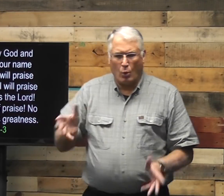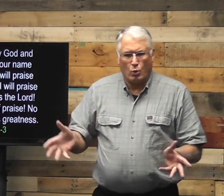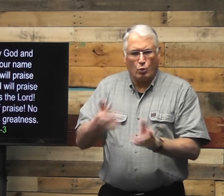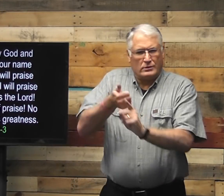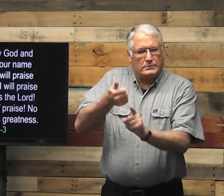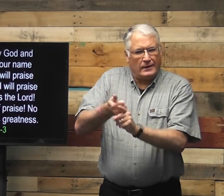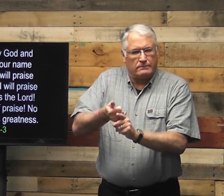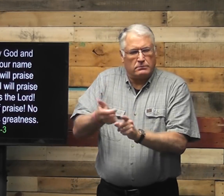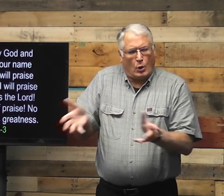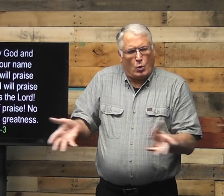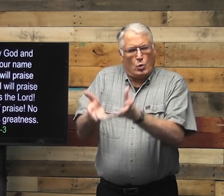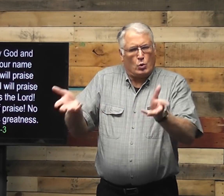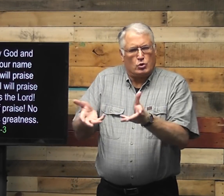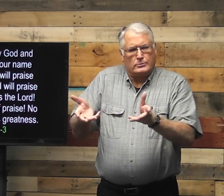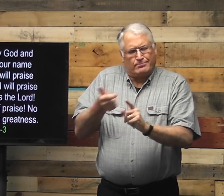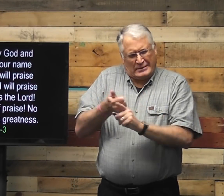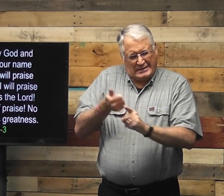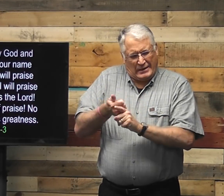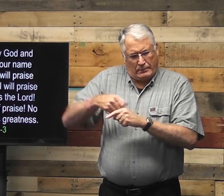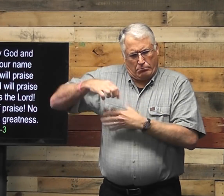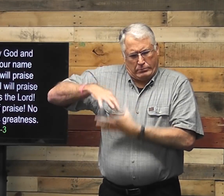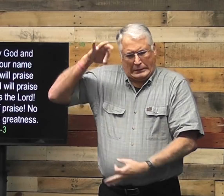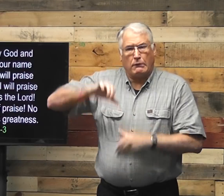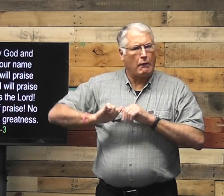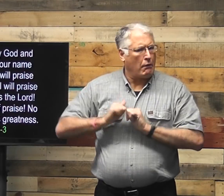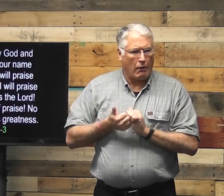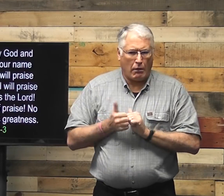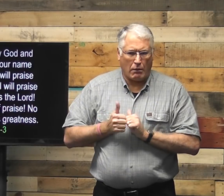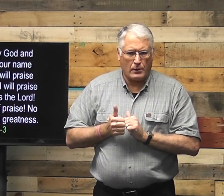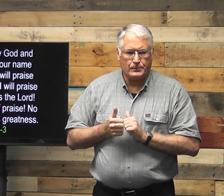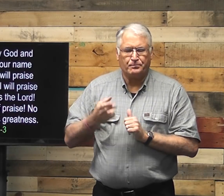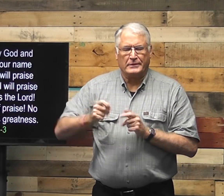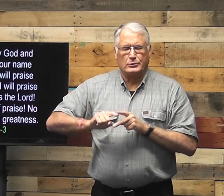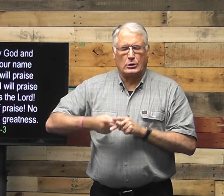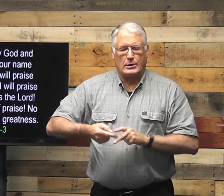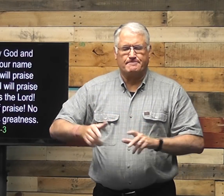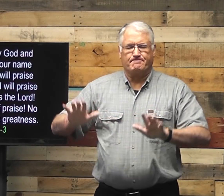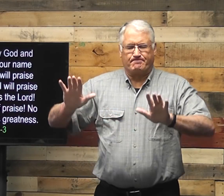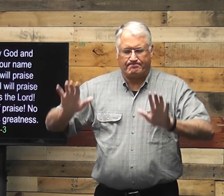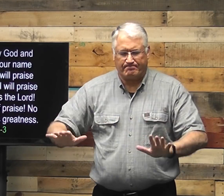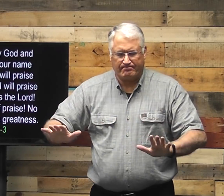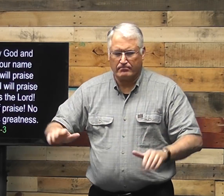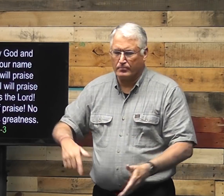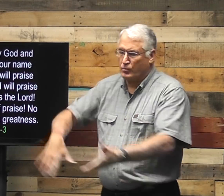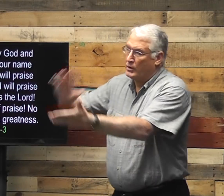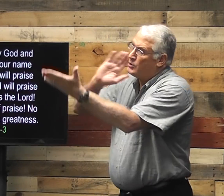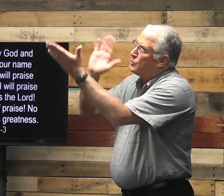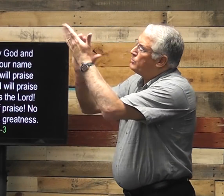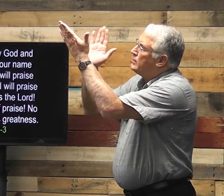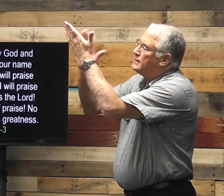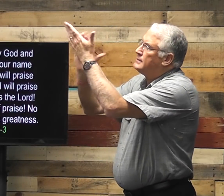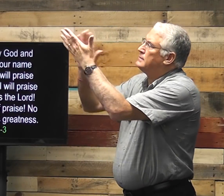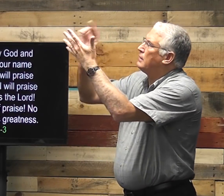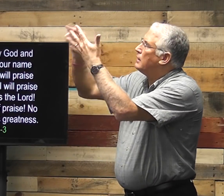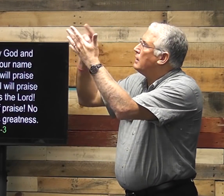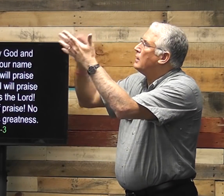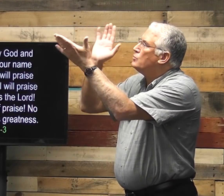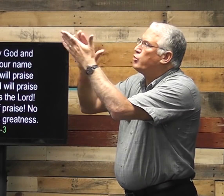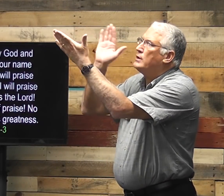to being depressed. But David would encourage himself spiritually. He would stop and he would